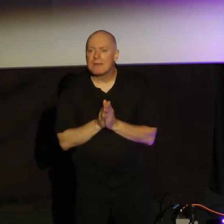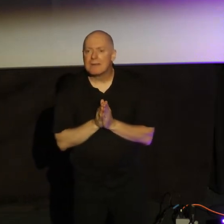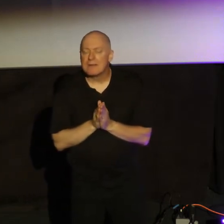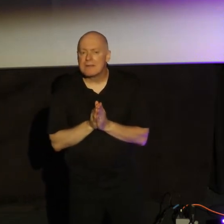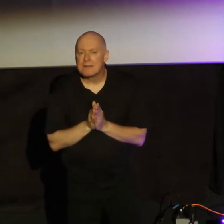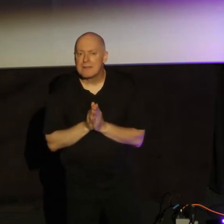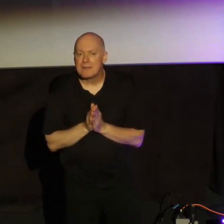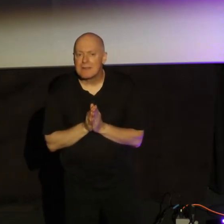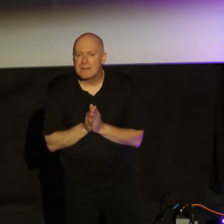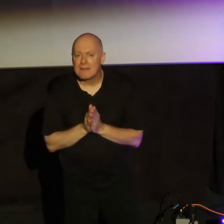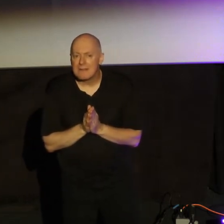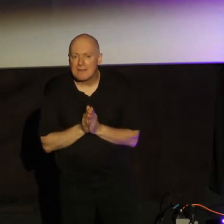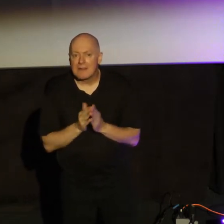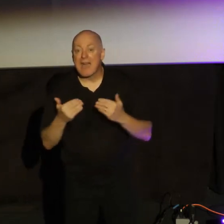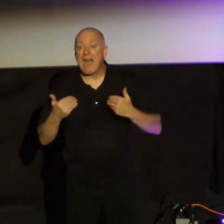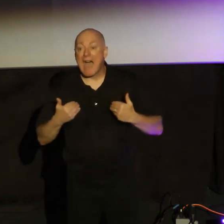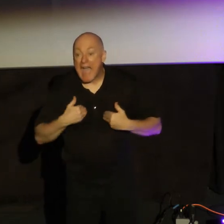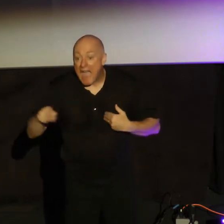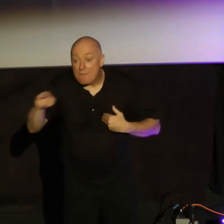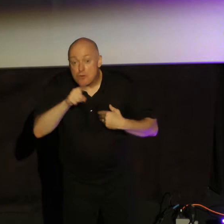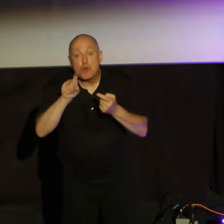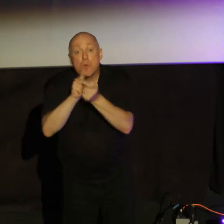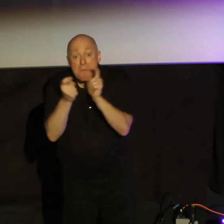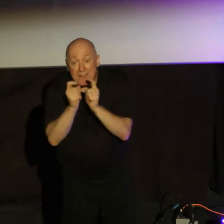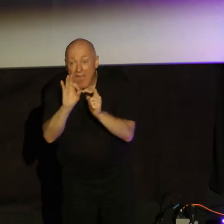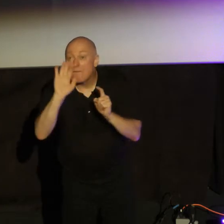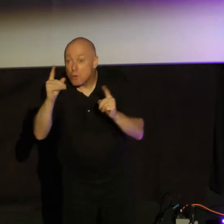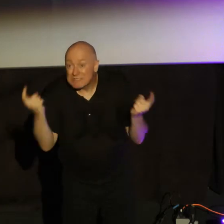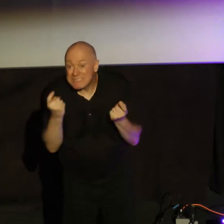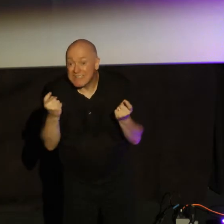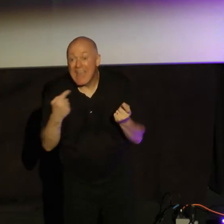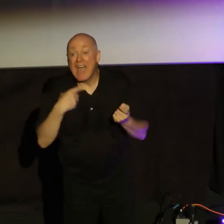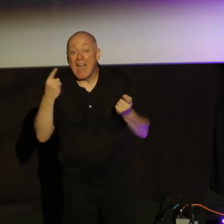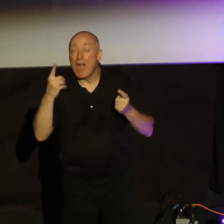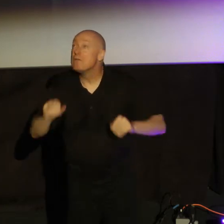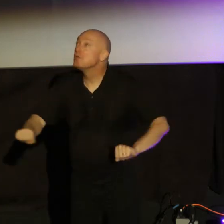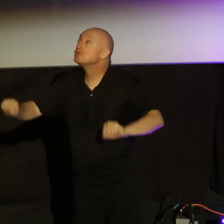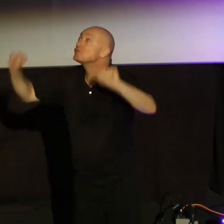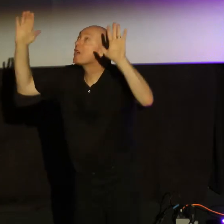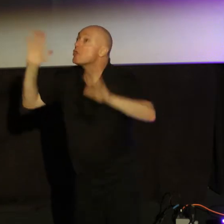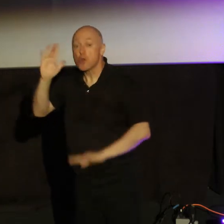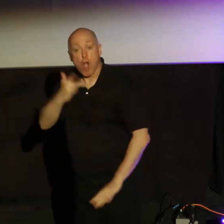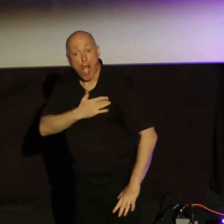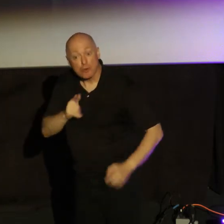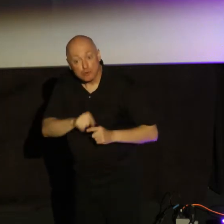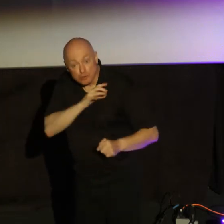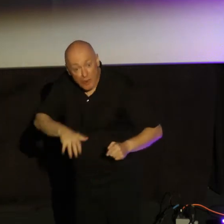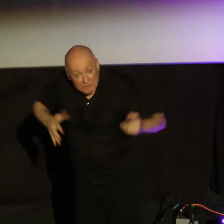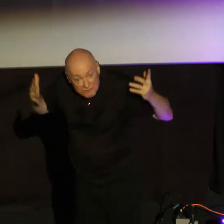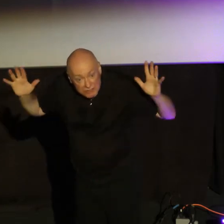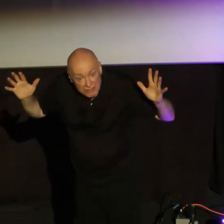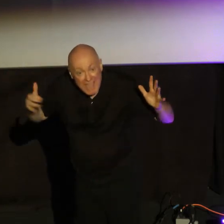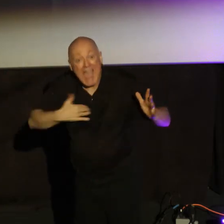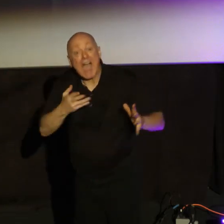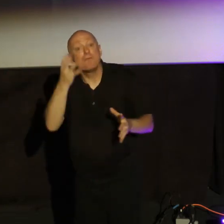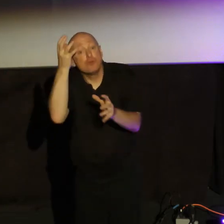Have you repented of your sin? Have you given your heart to Christ? Have you trusted fully